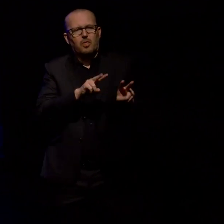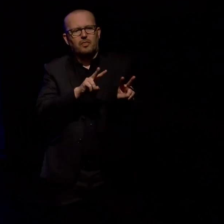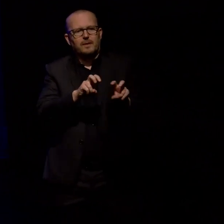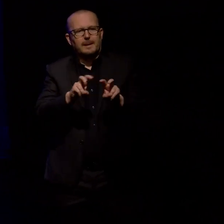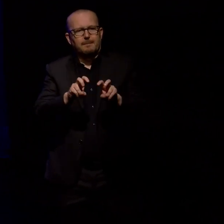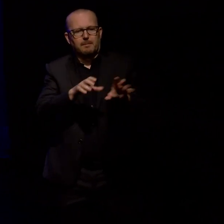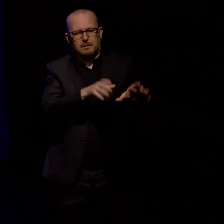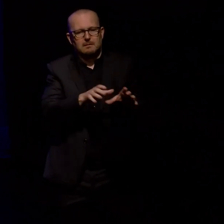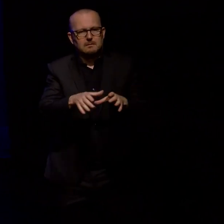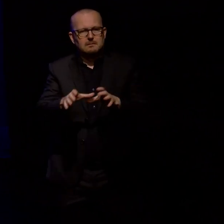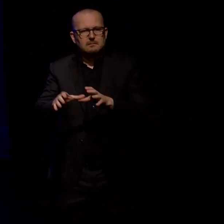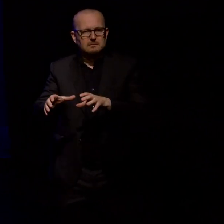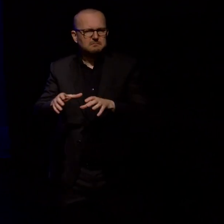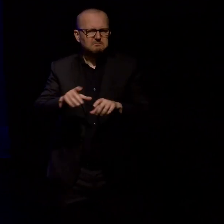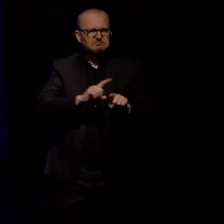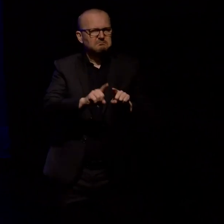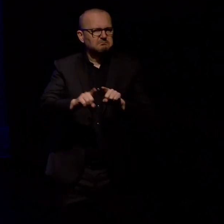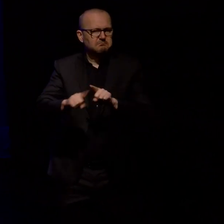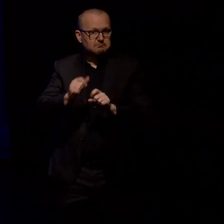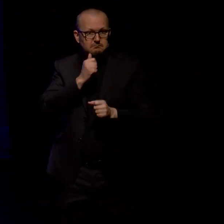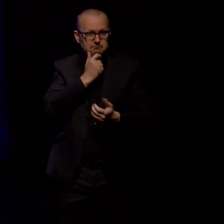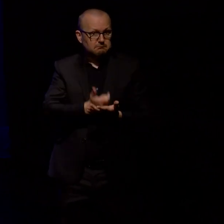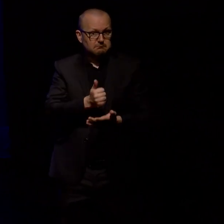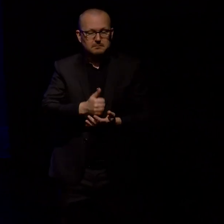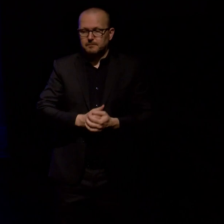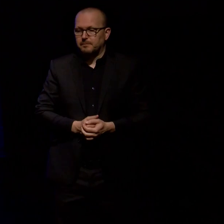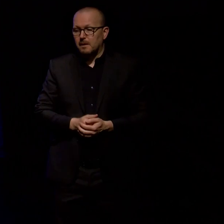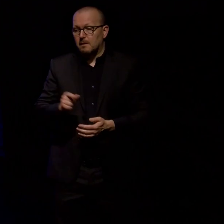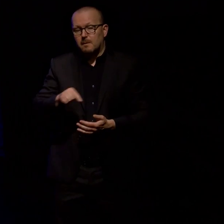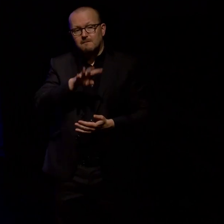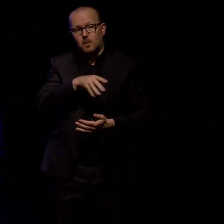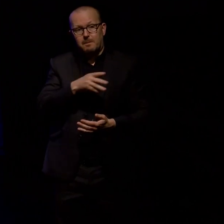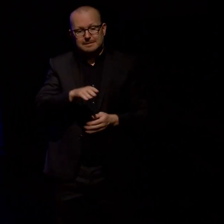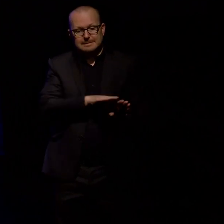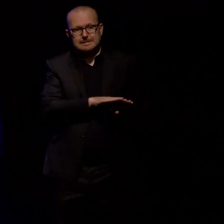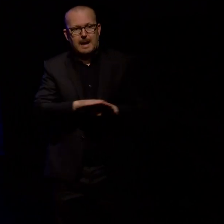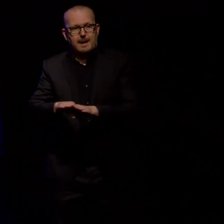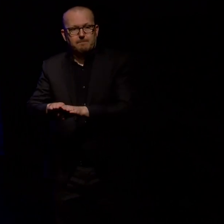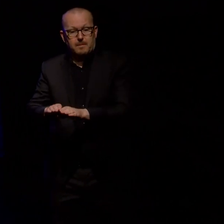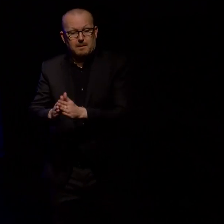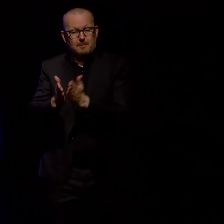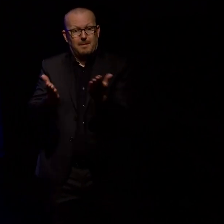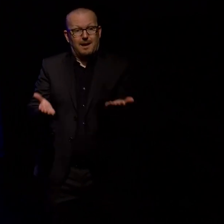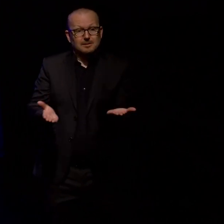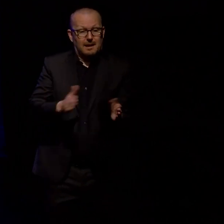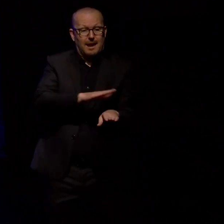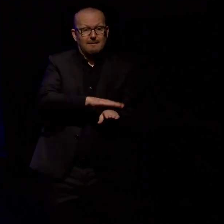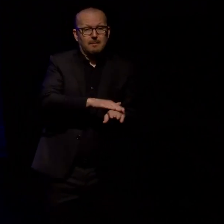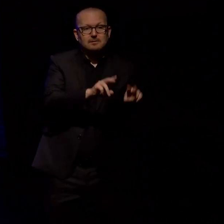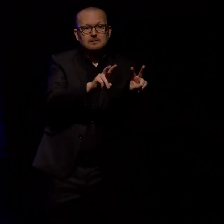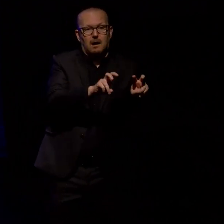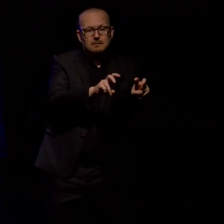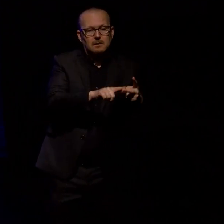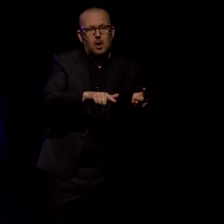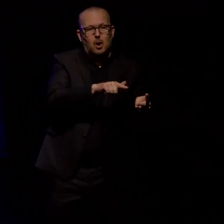landscapes, and it's remarkable. The format is the same throughout the book. The left page has a title, a locator